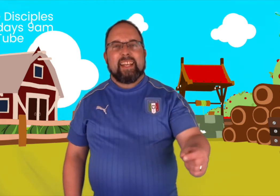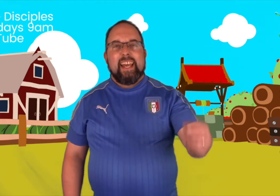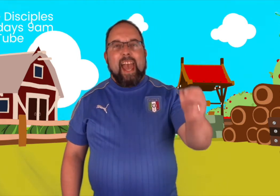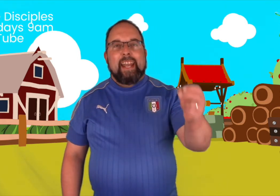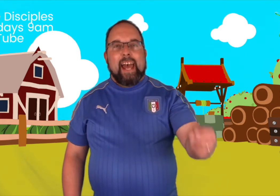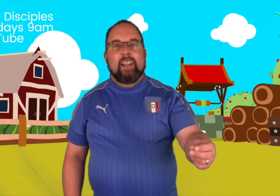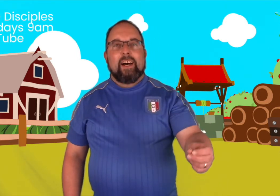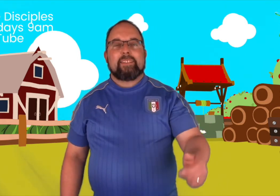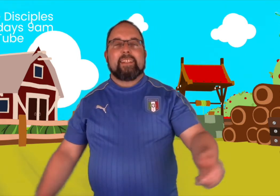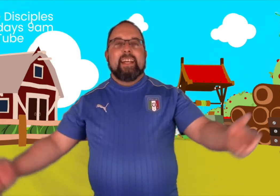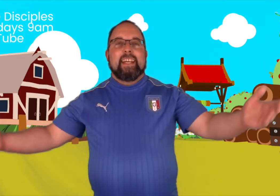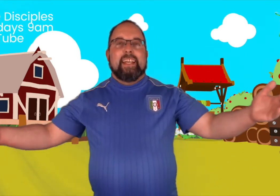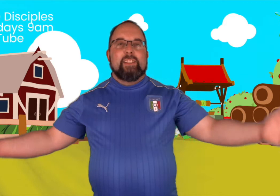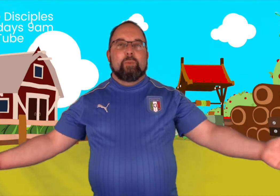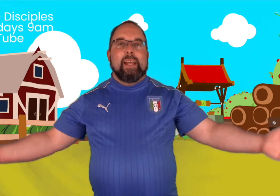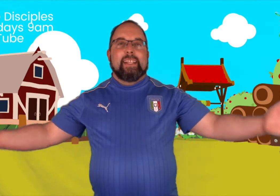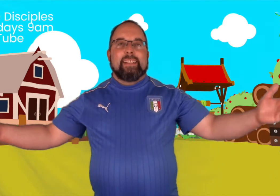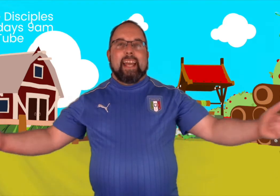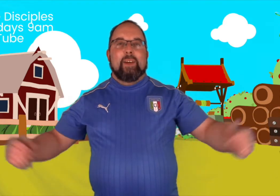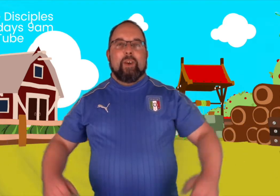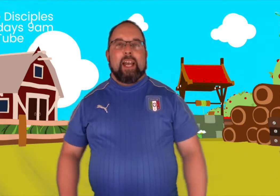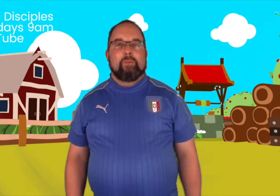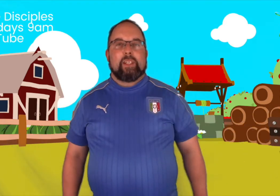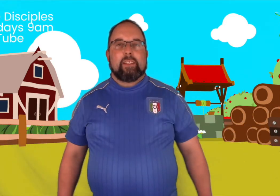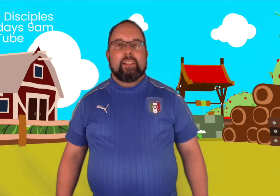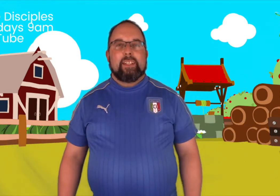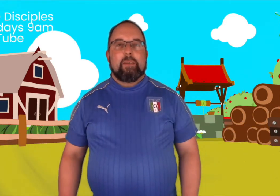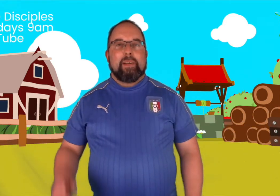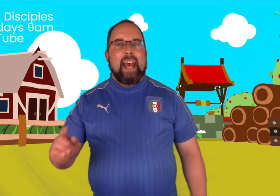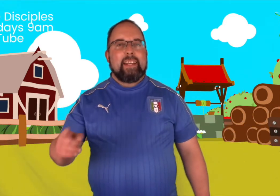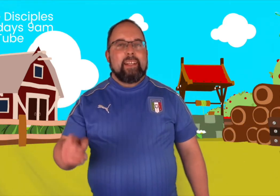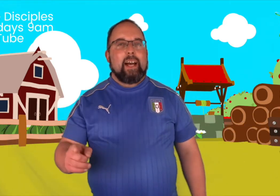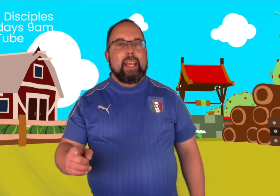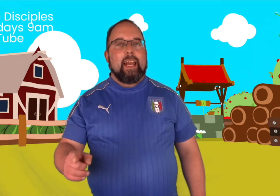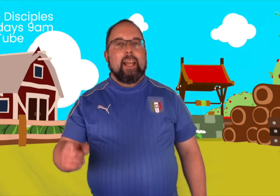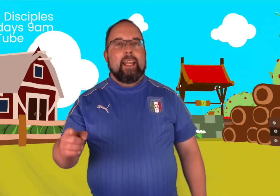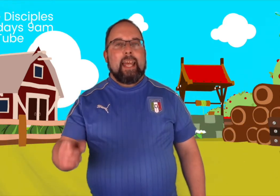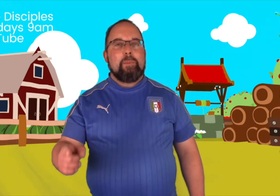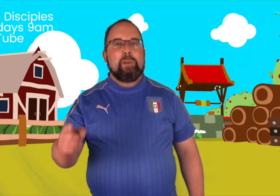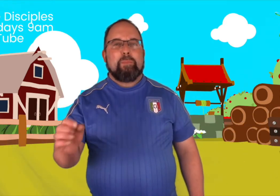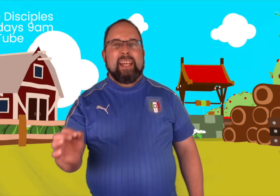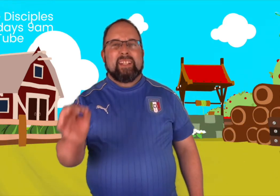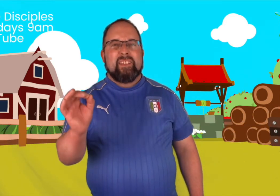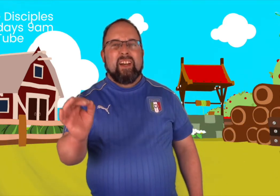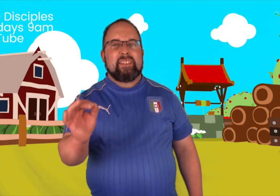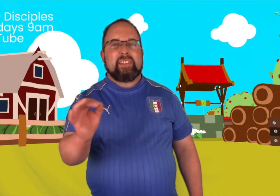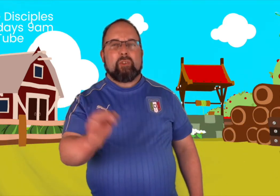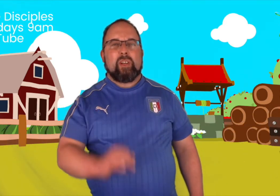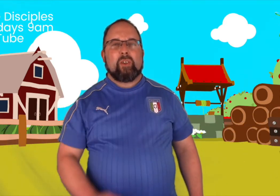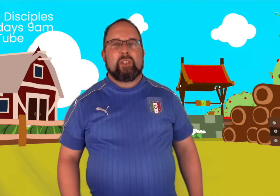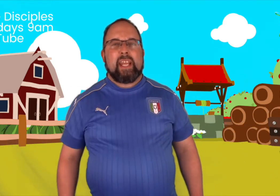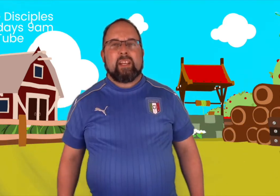and at last, his wedding day arrived. But that night, Laban played a nasty trick on Jacob.